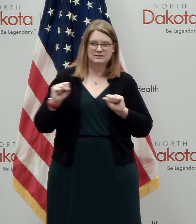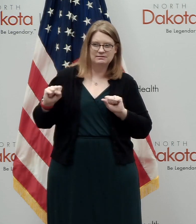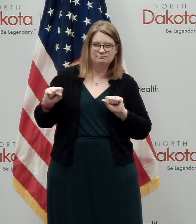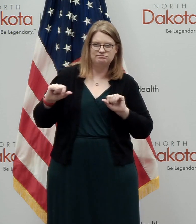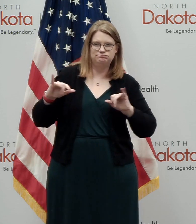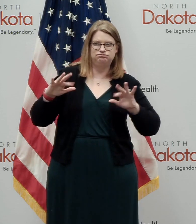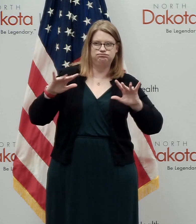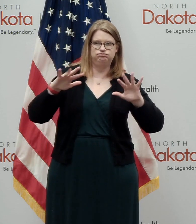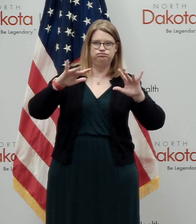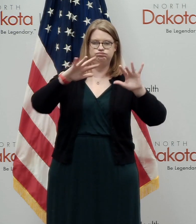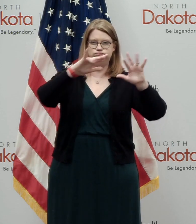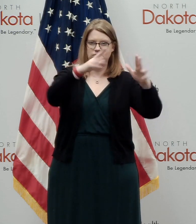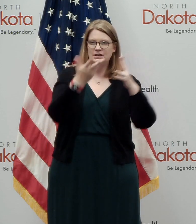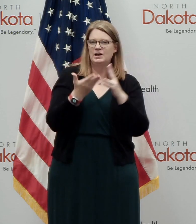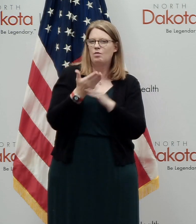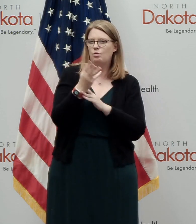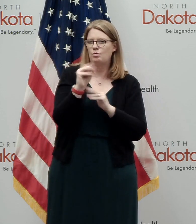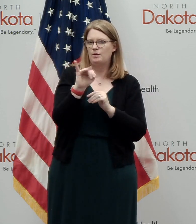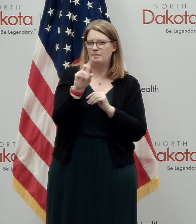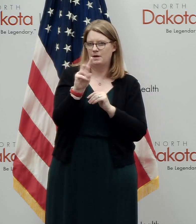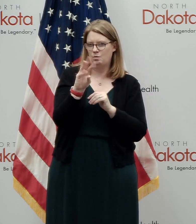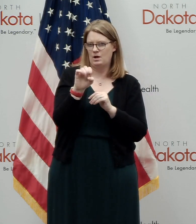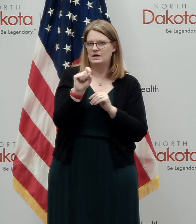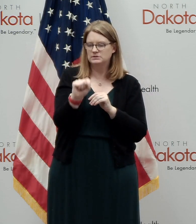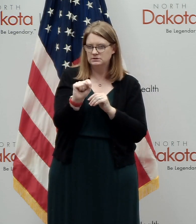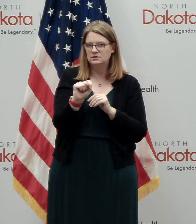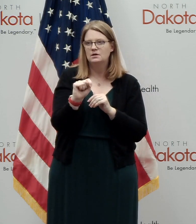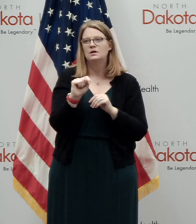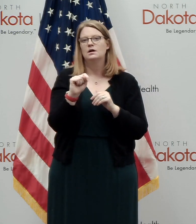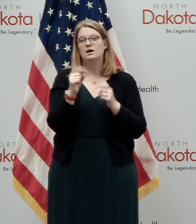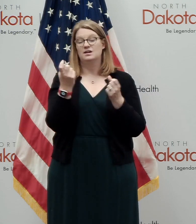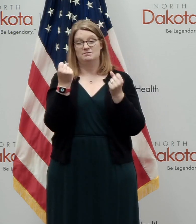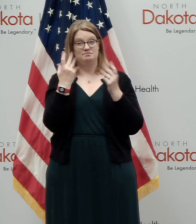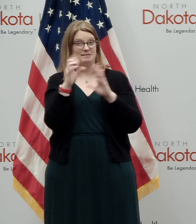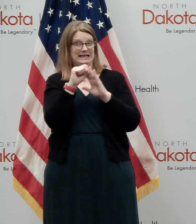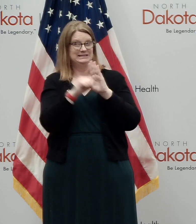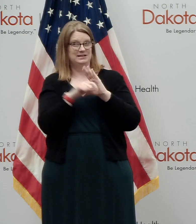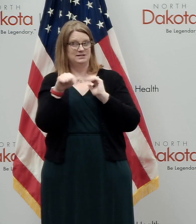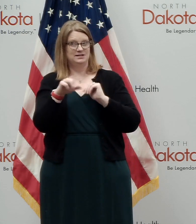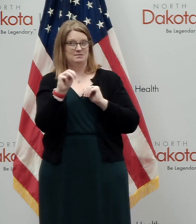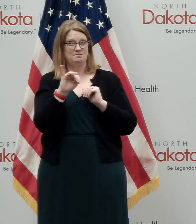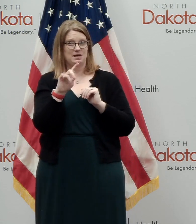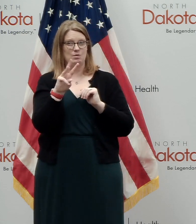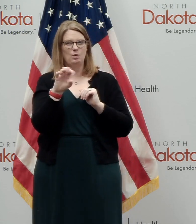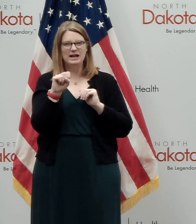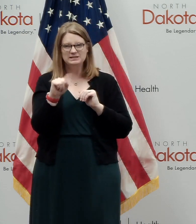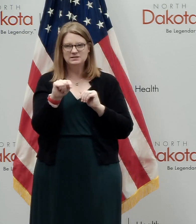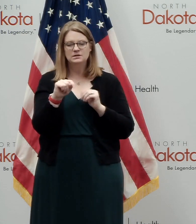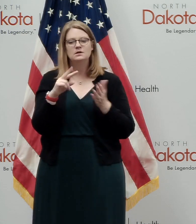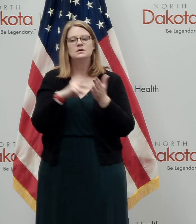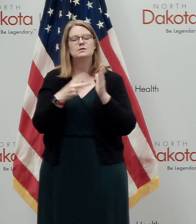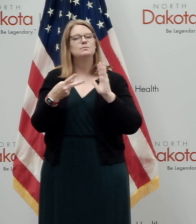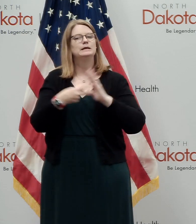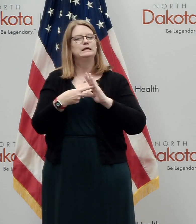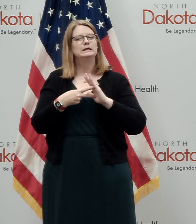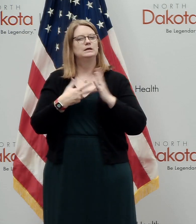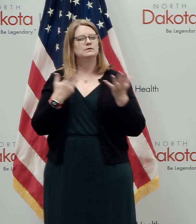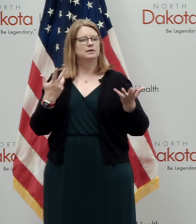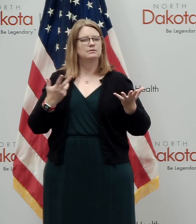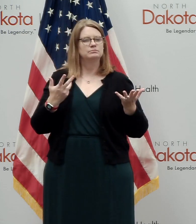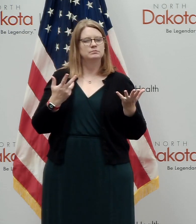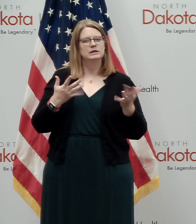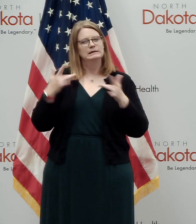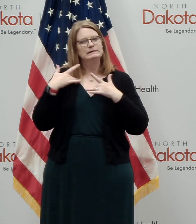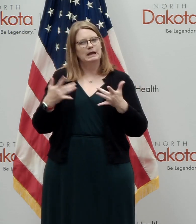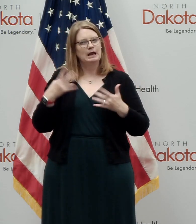making its way through the Midwest. And we've seen a number of states in the Midwest with, with higher number of, higher number of